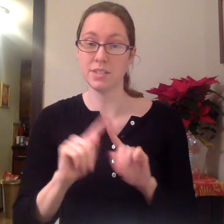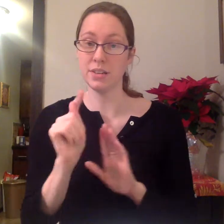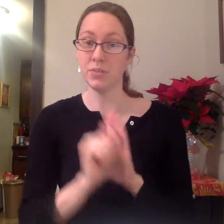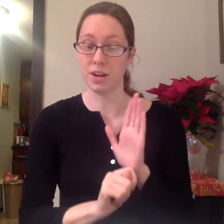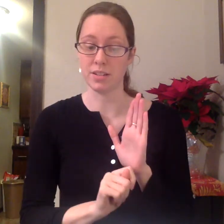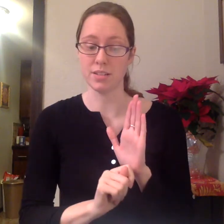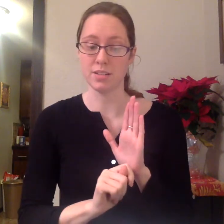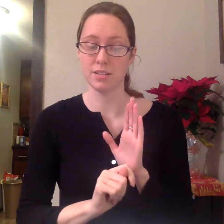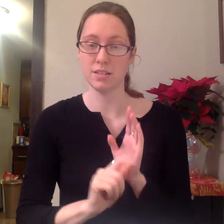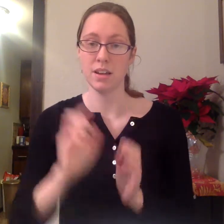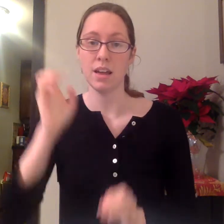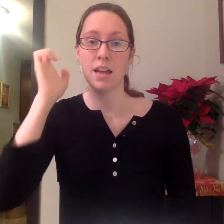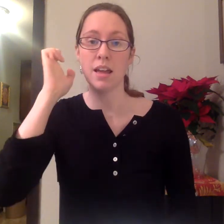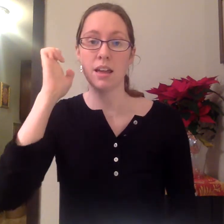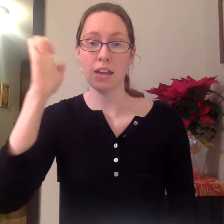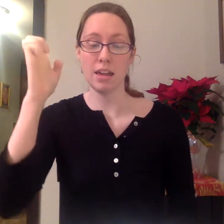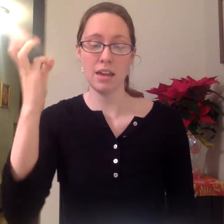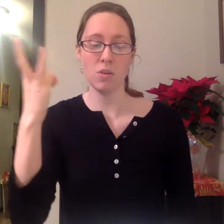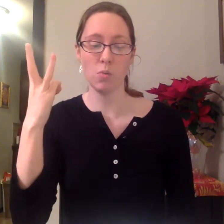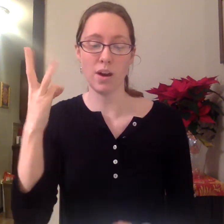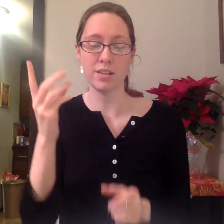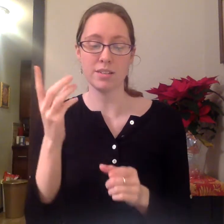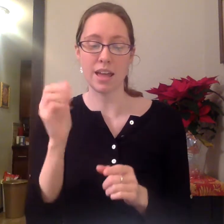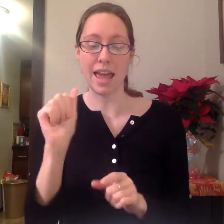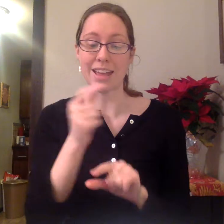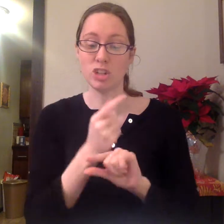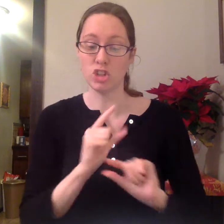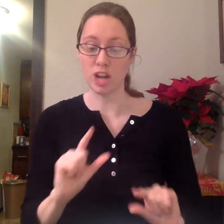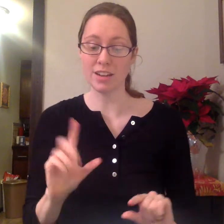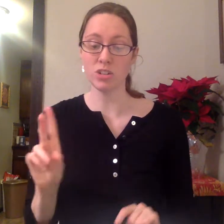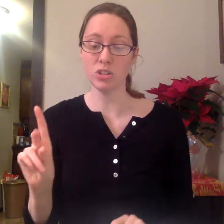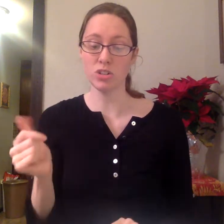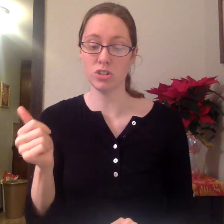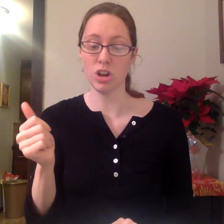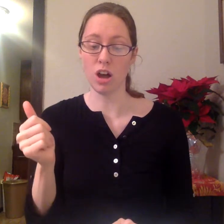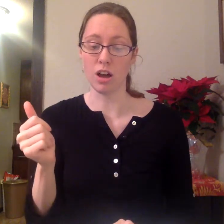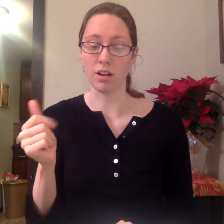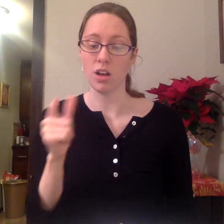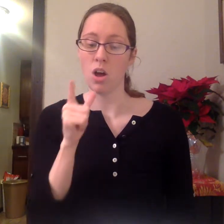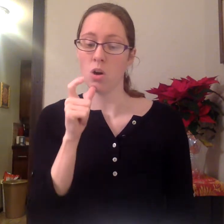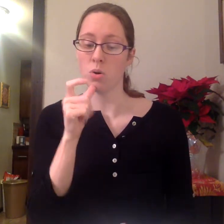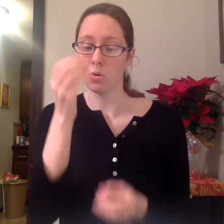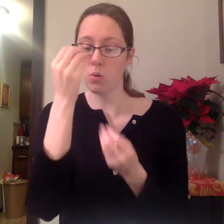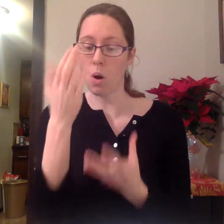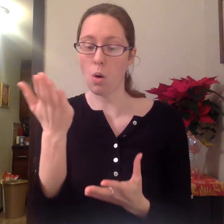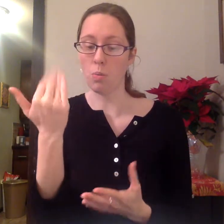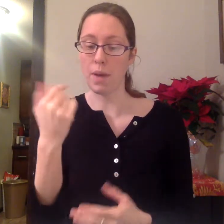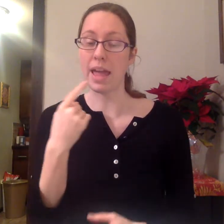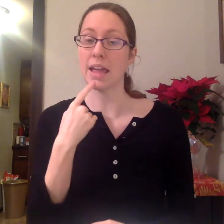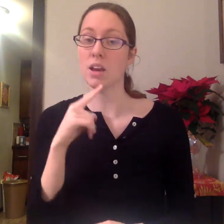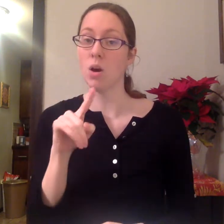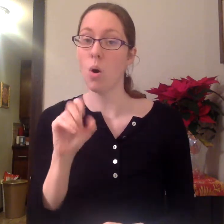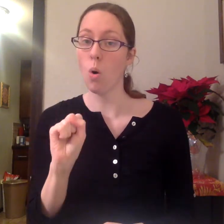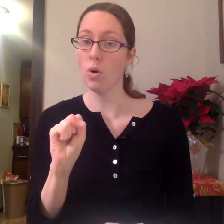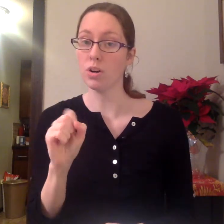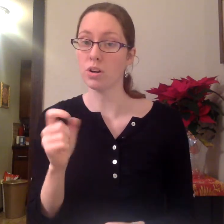different. He was a gentle dog who obeyed orders